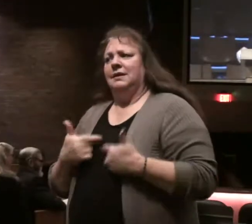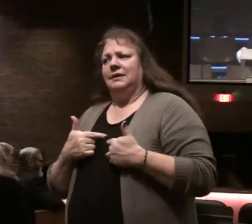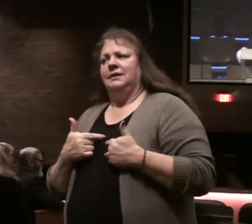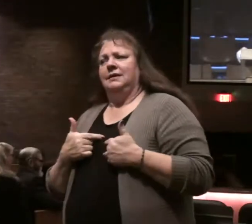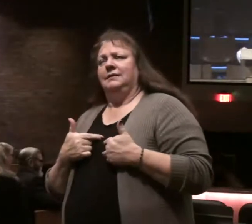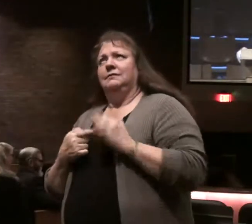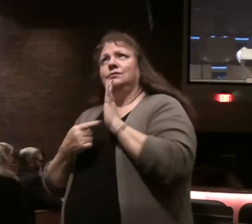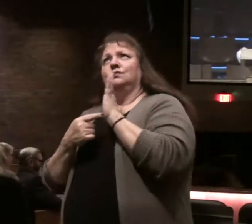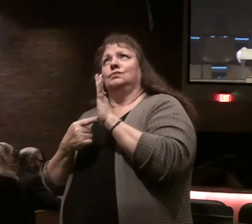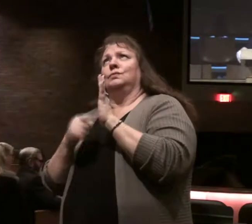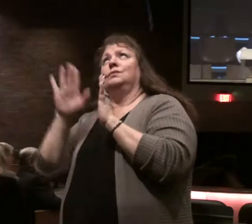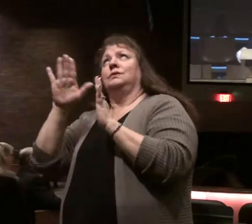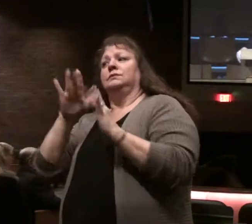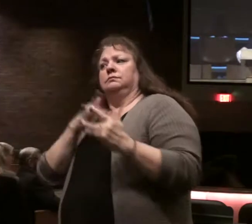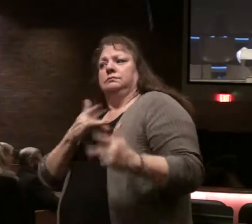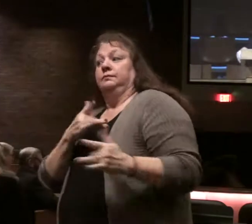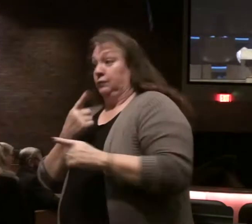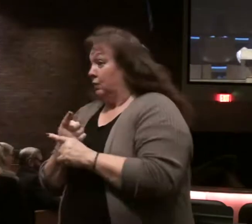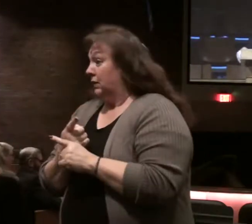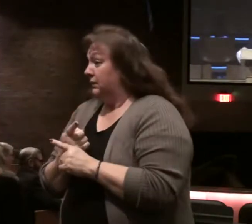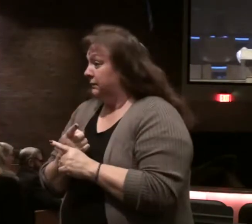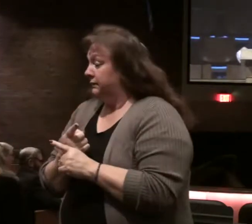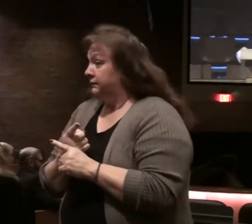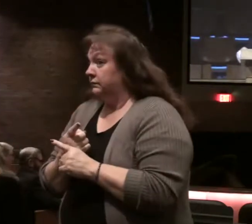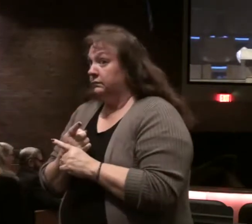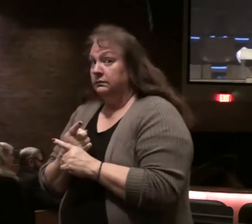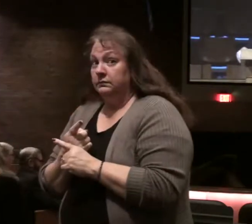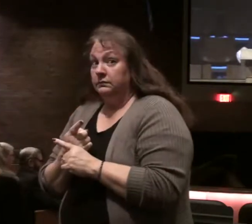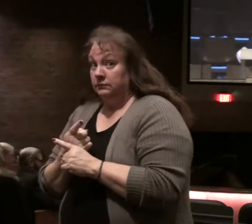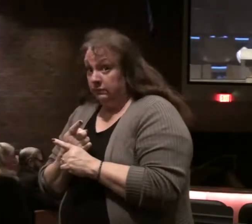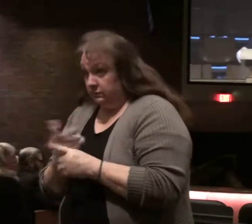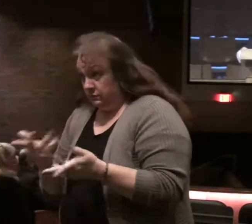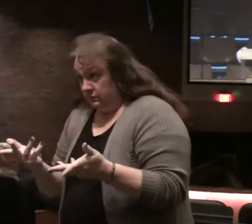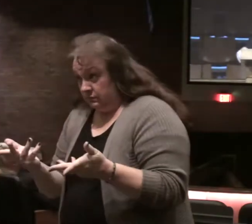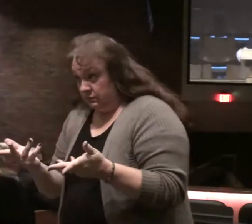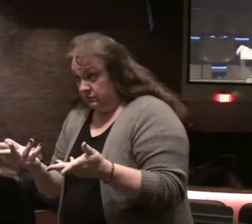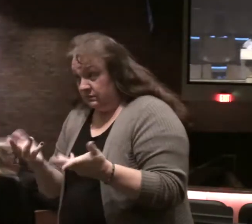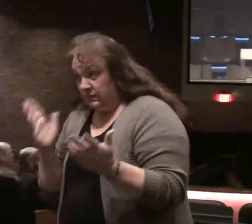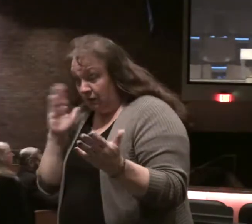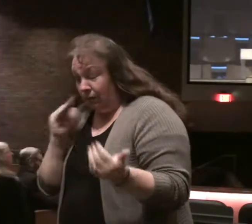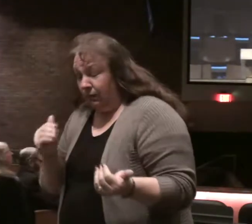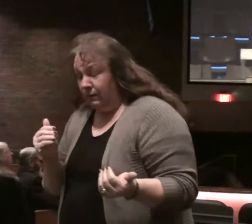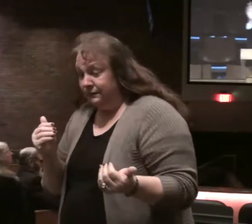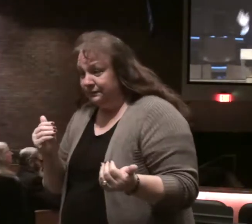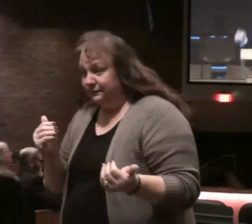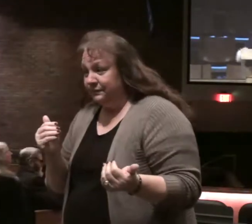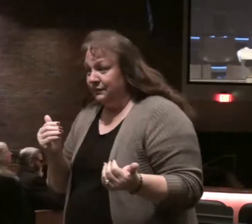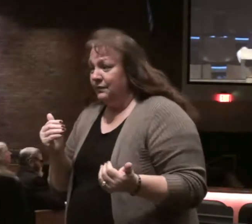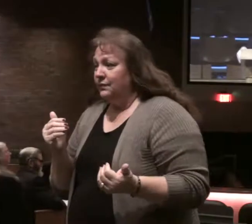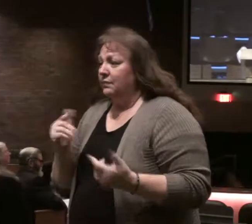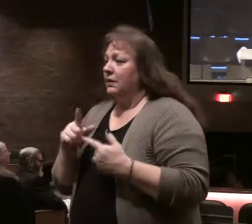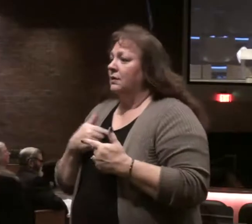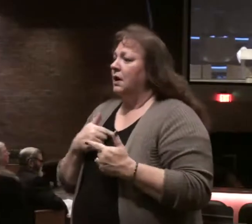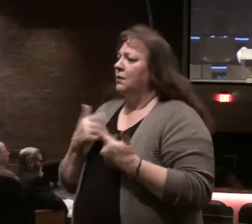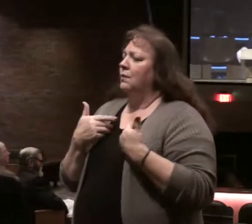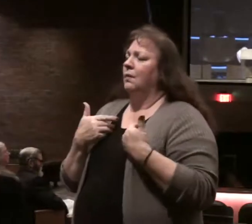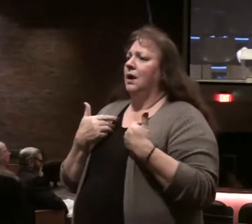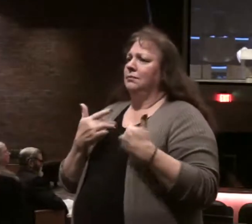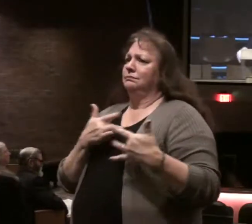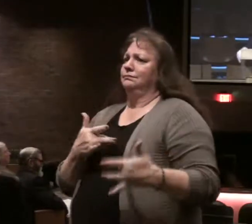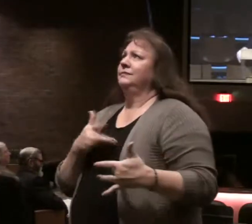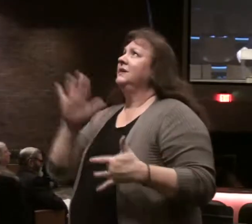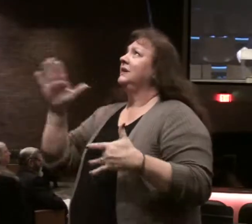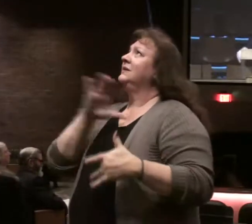bearing fruit for the Lord, right? I hope you do. I hope we do. want our lives to be fruitful and